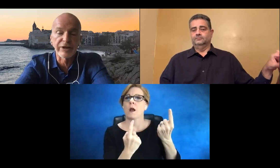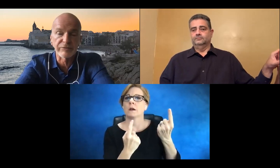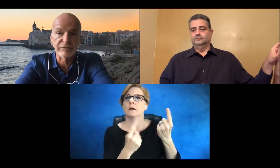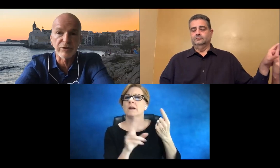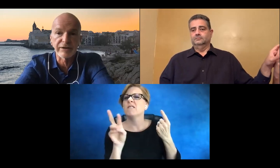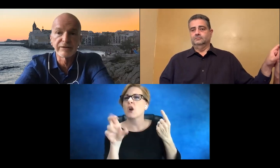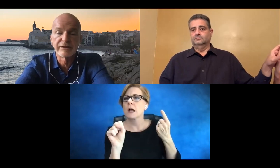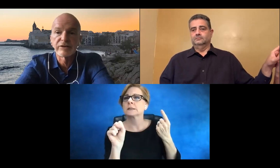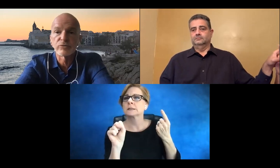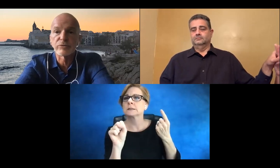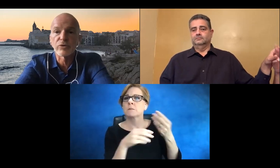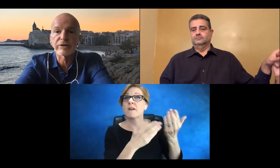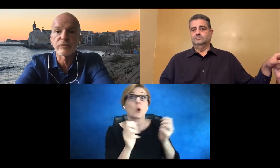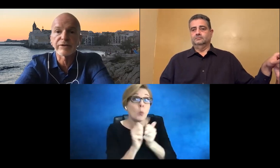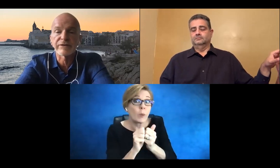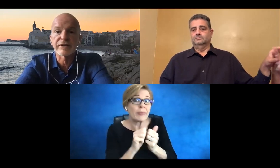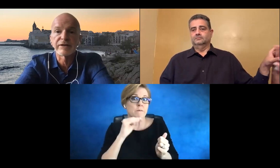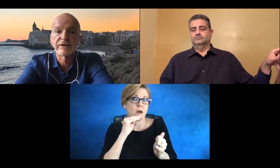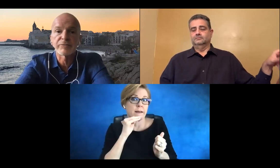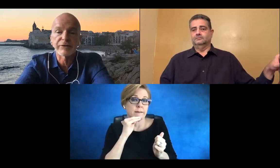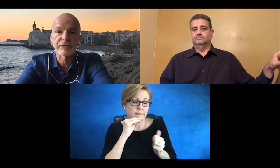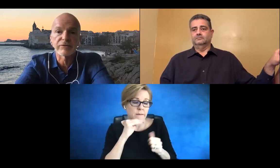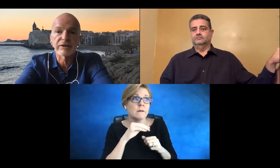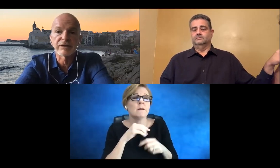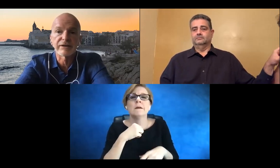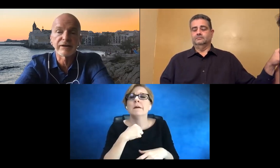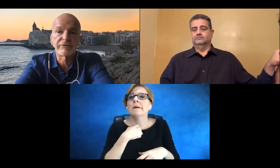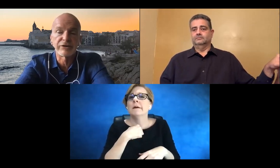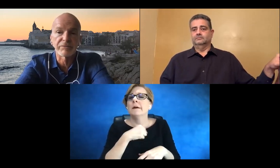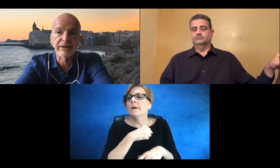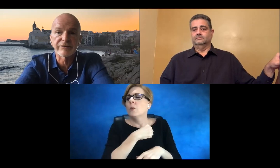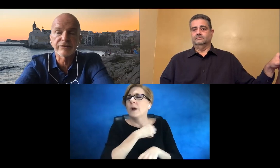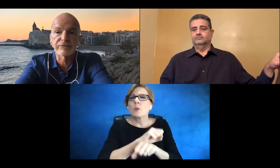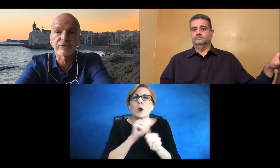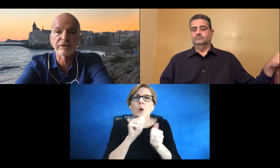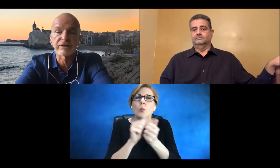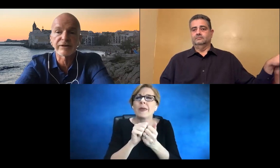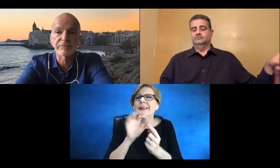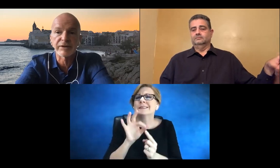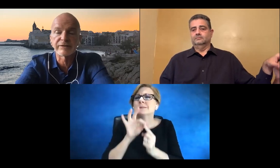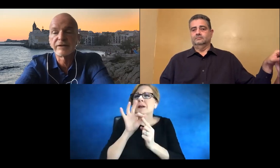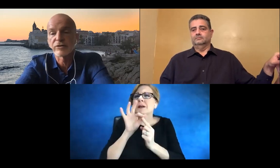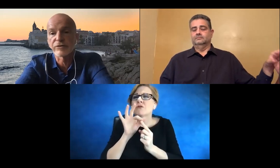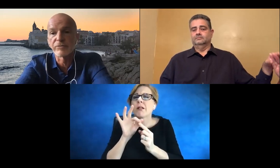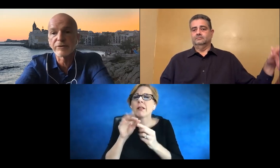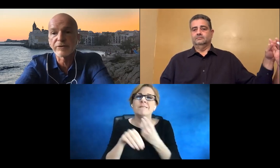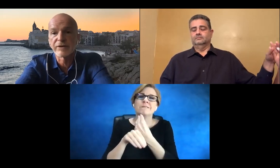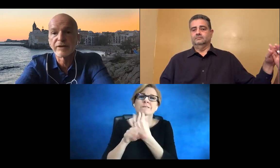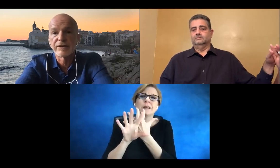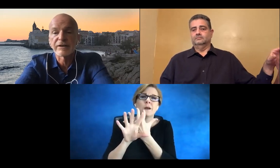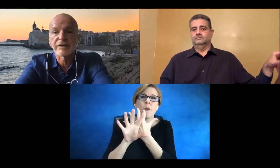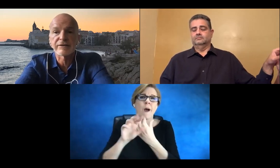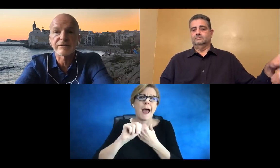Together with Brian, we work with a special video application for deafblind consumers.